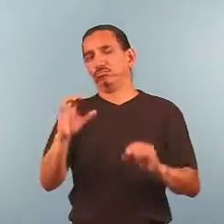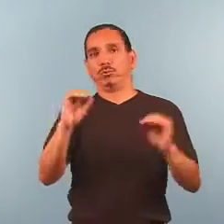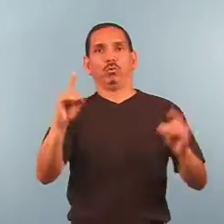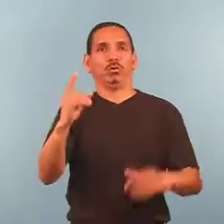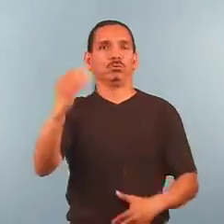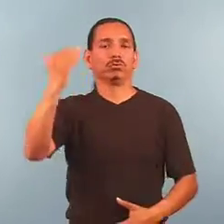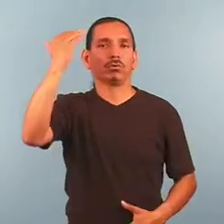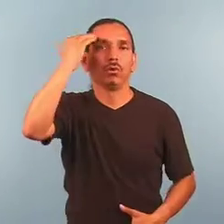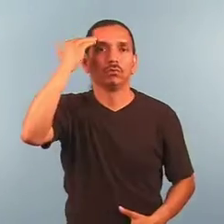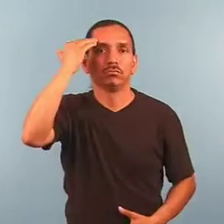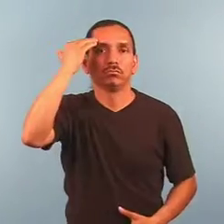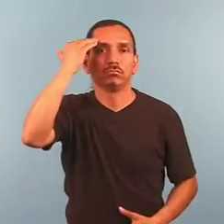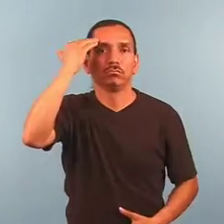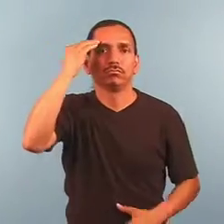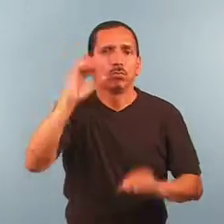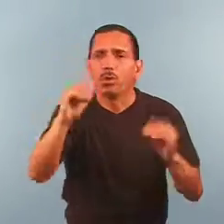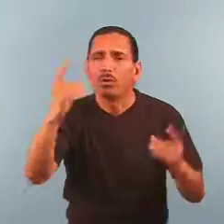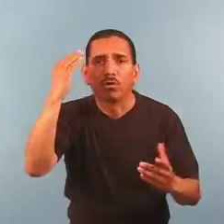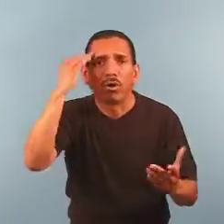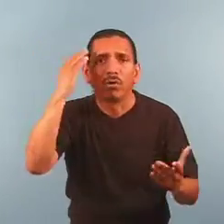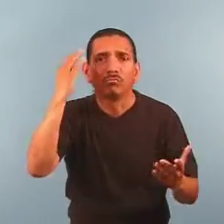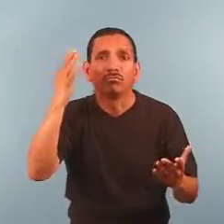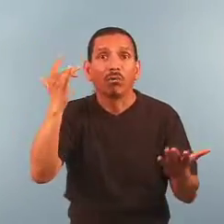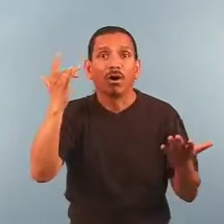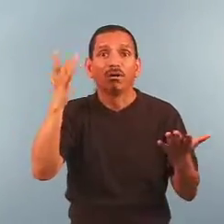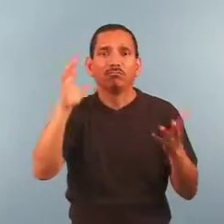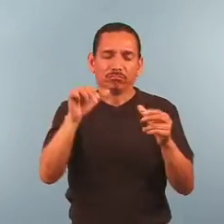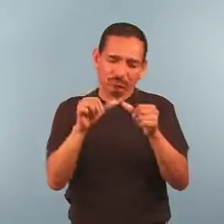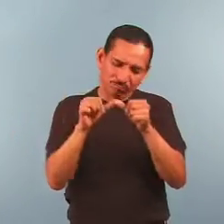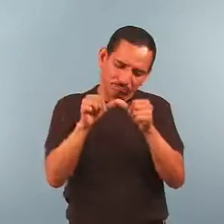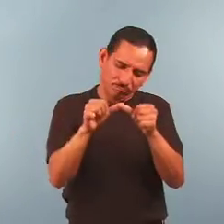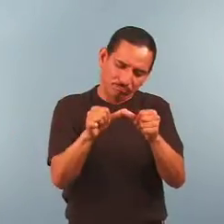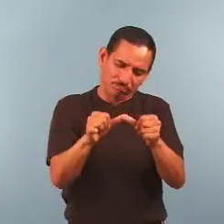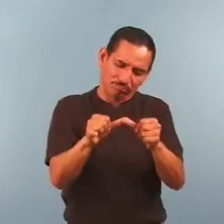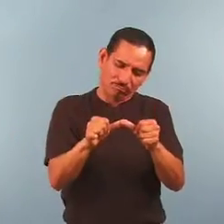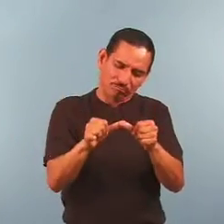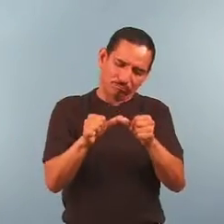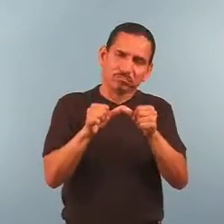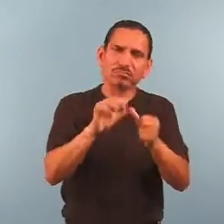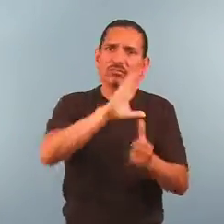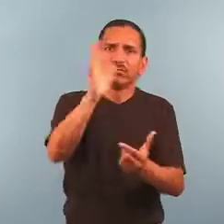No one knows It could be infinite